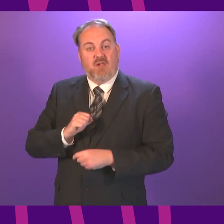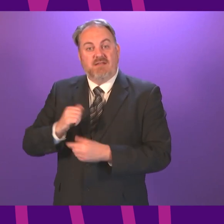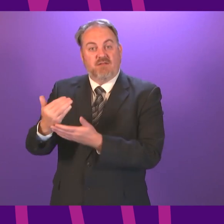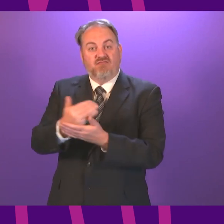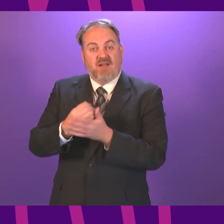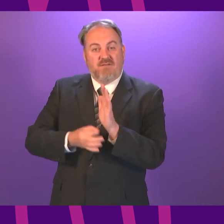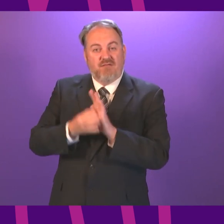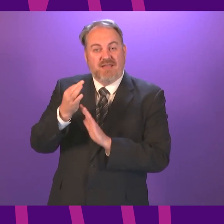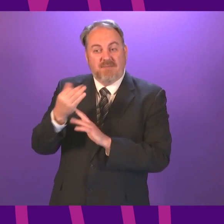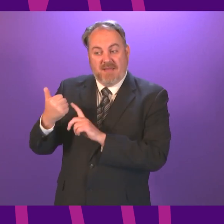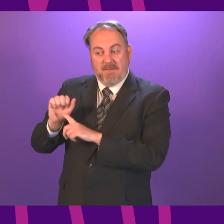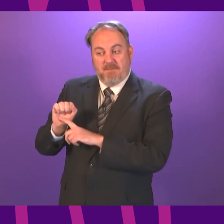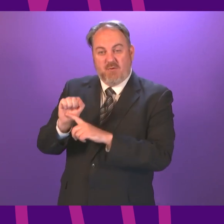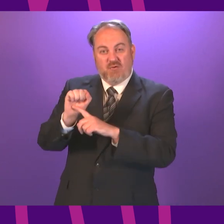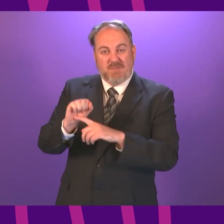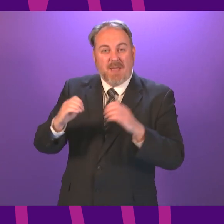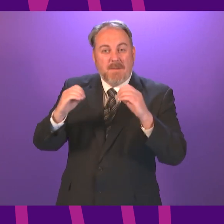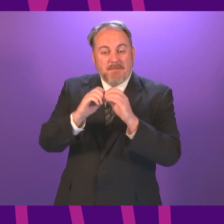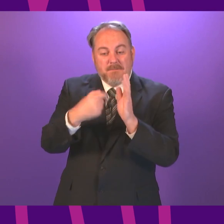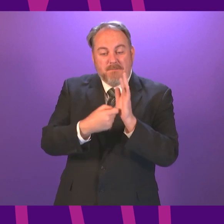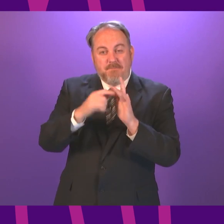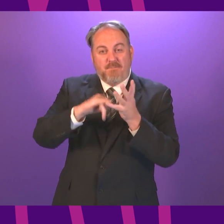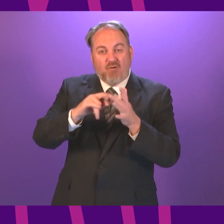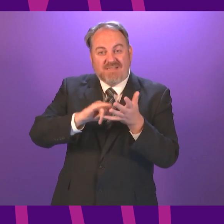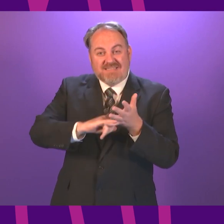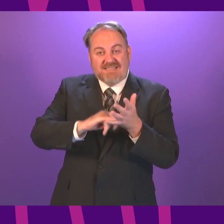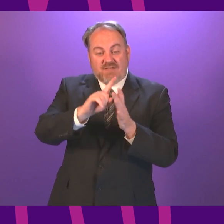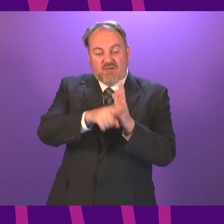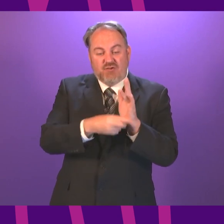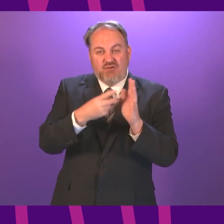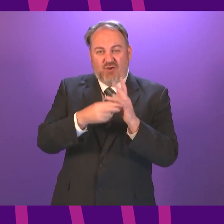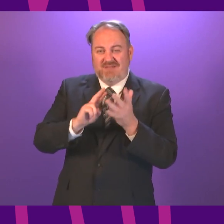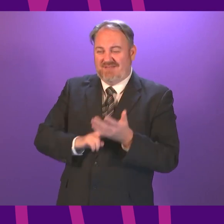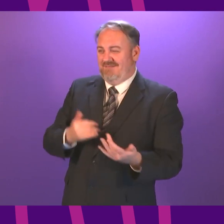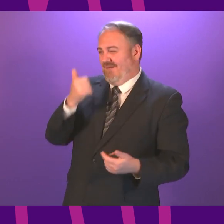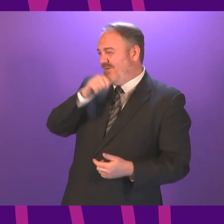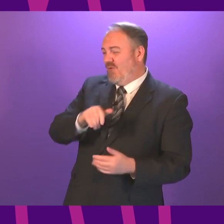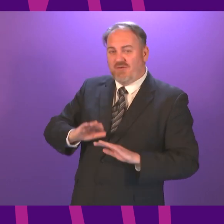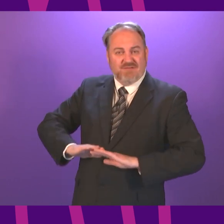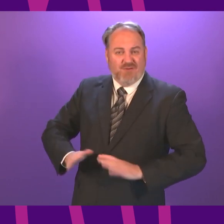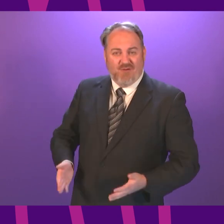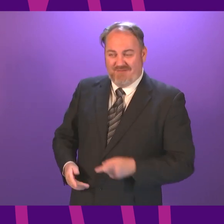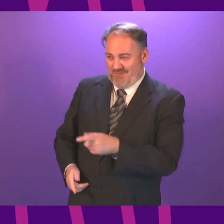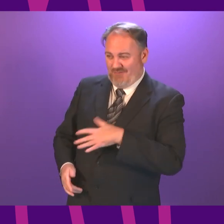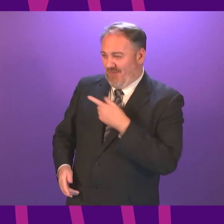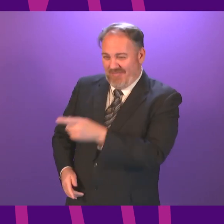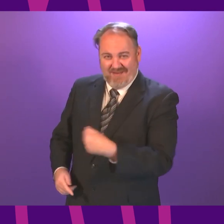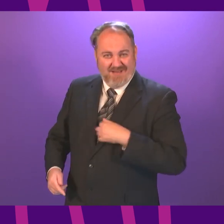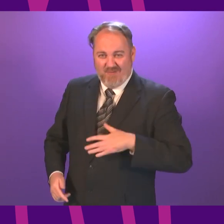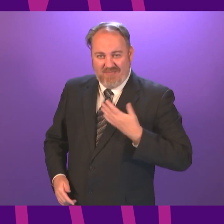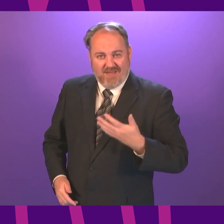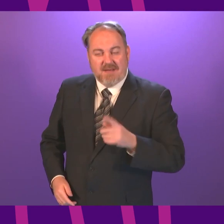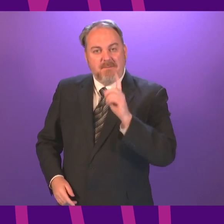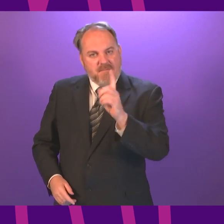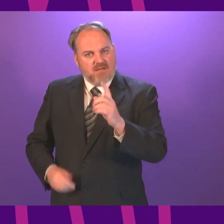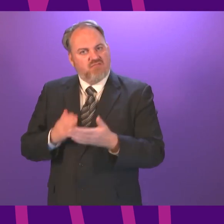don't but if we are to avoid that in the long term we have to take these decisions into our own hands and fundamentally we can disagree but it shouldn't